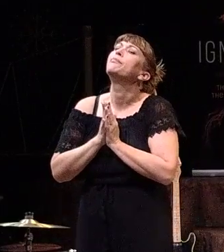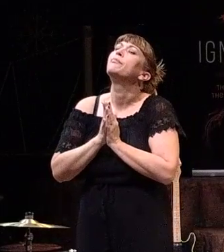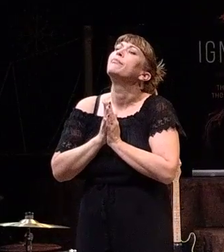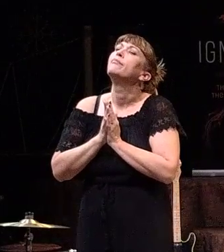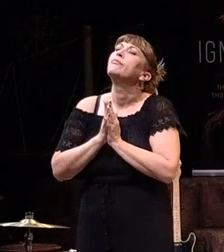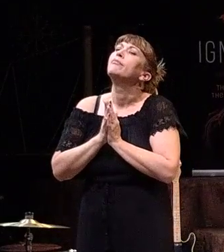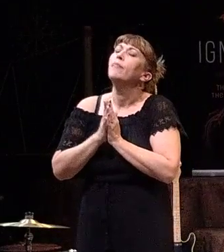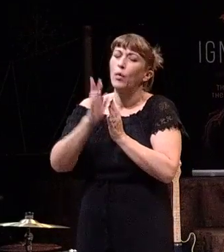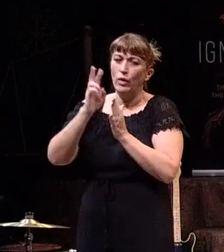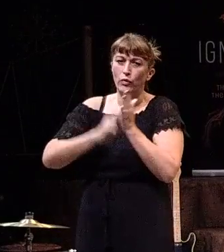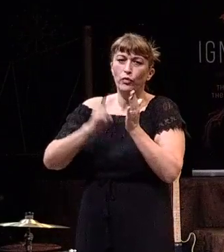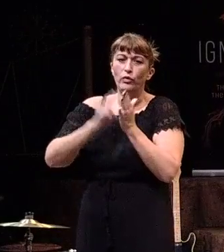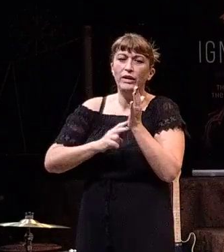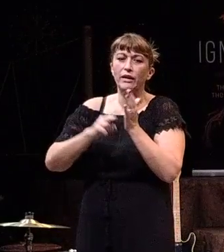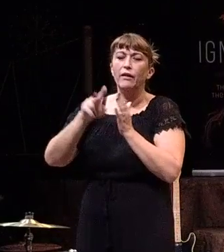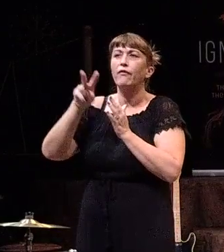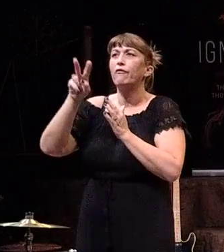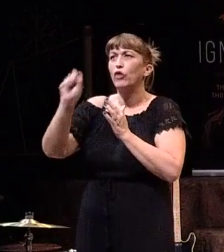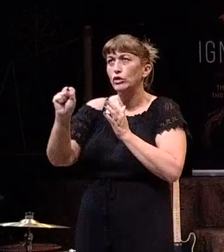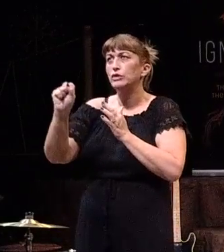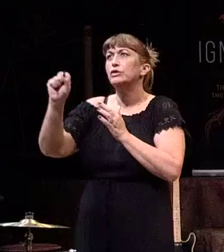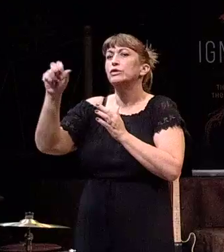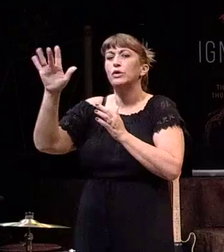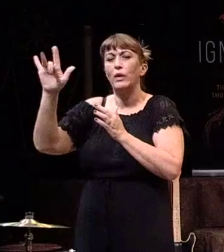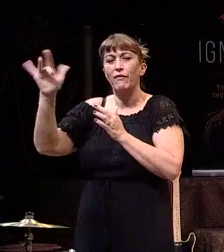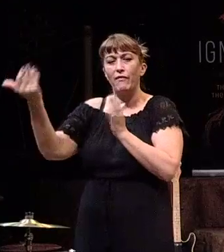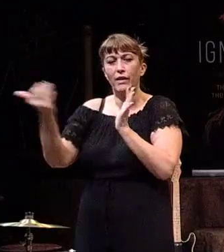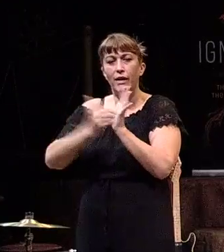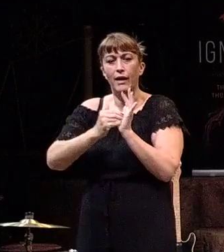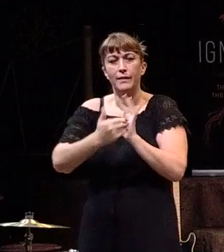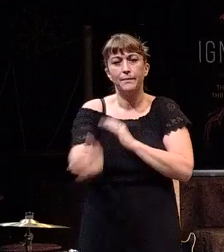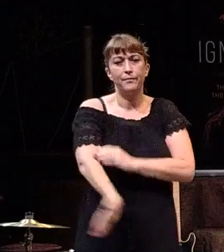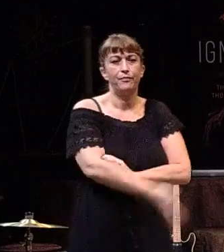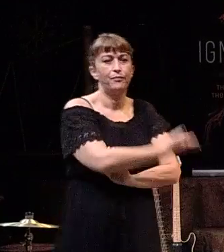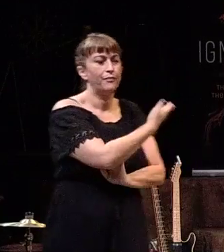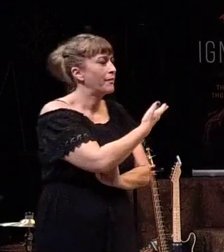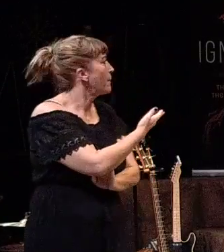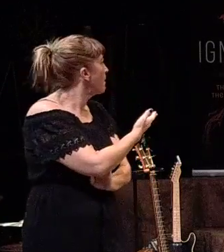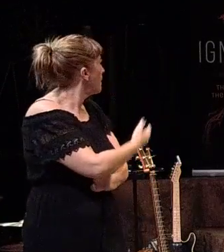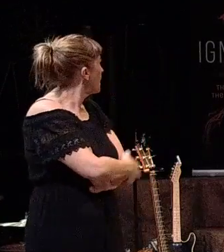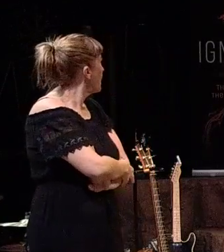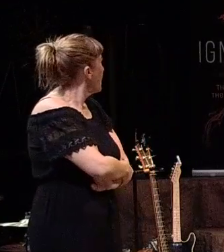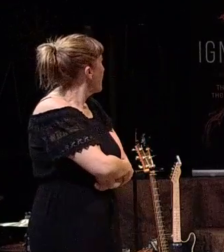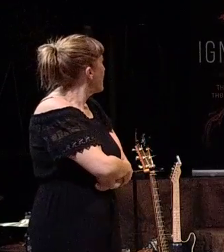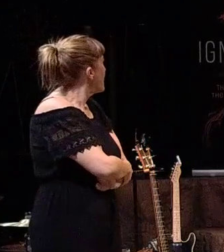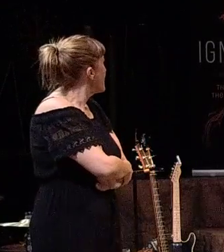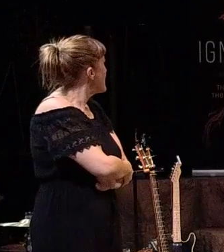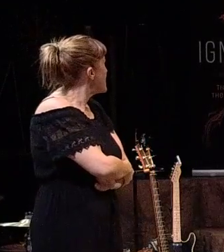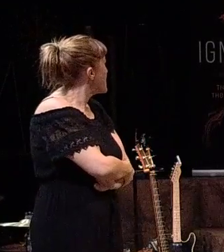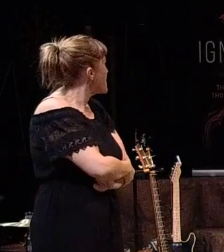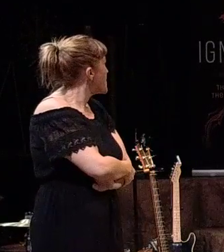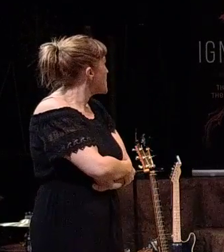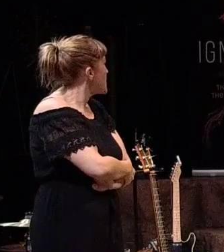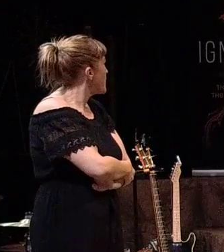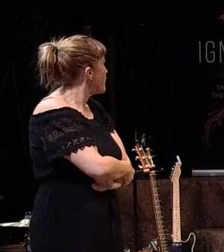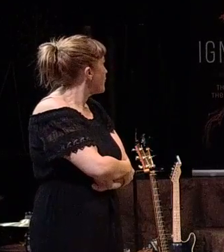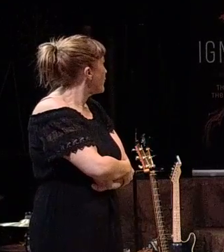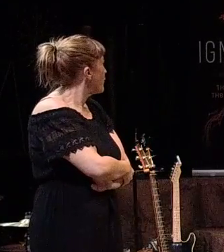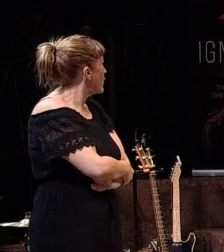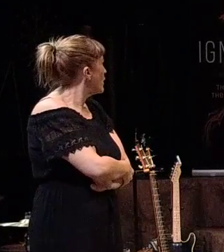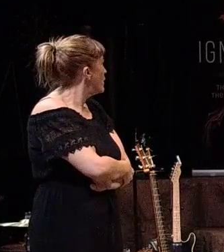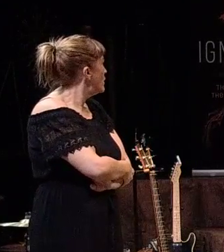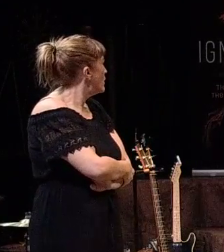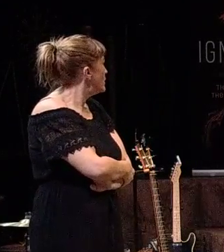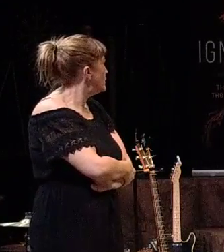I want to read verse 25 again. It says, since we live by the Spirit, let us keep